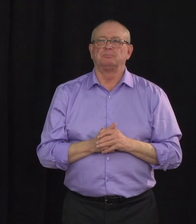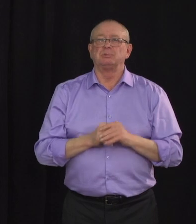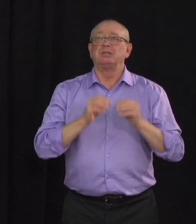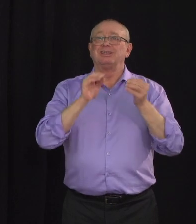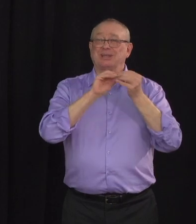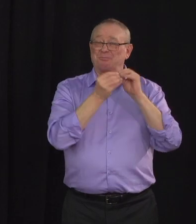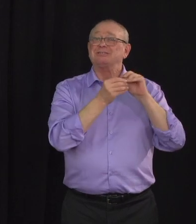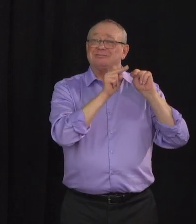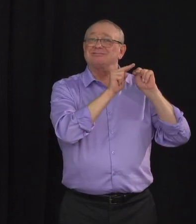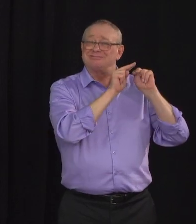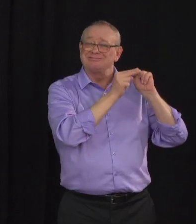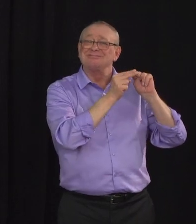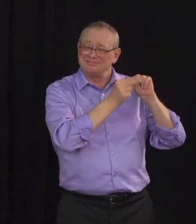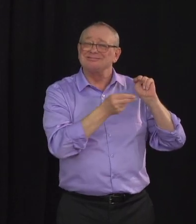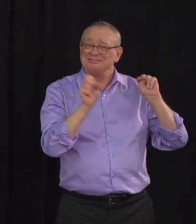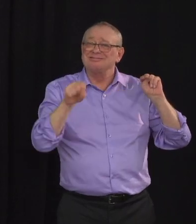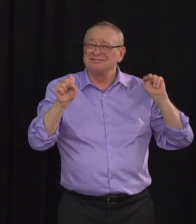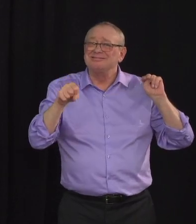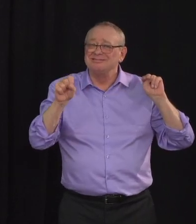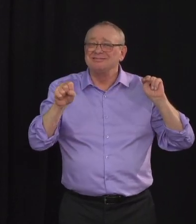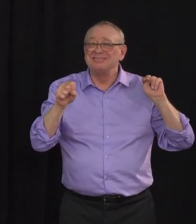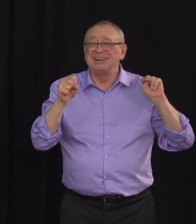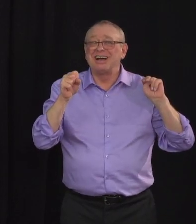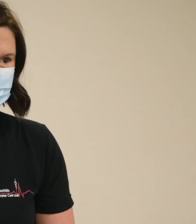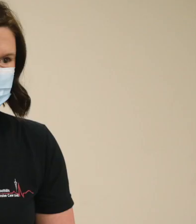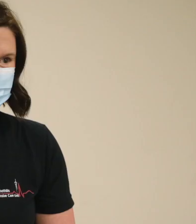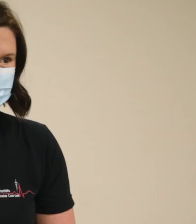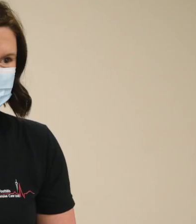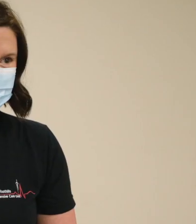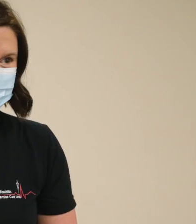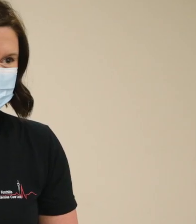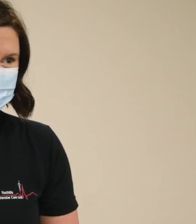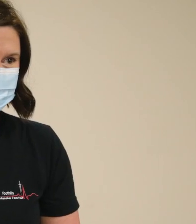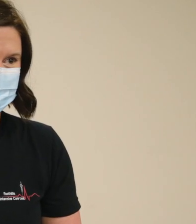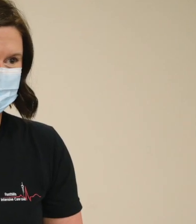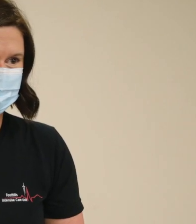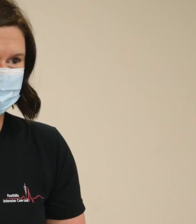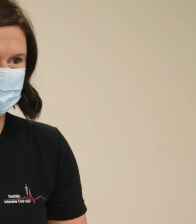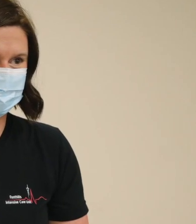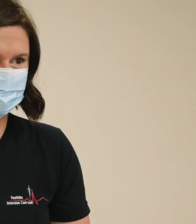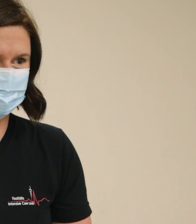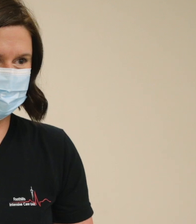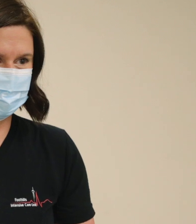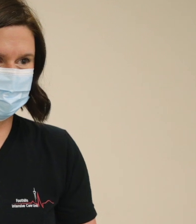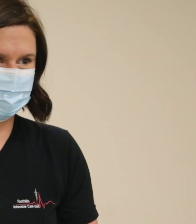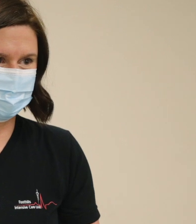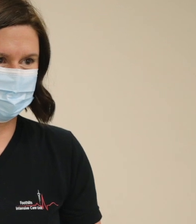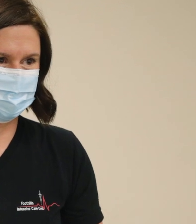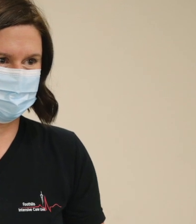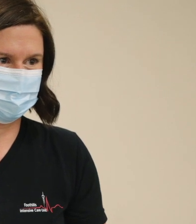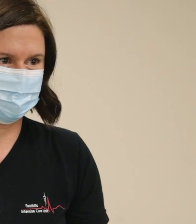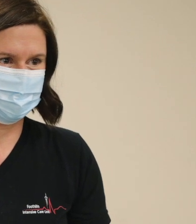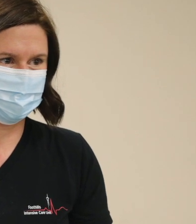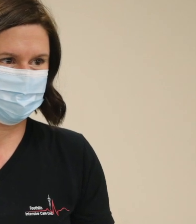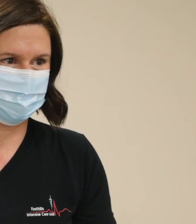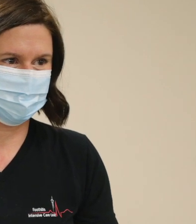the second highest active case rate per capita in Canada. The last year has, of course, been